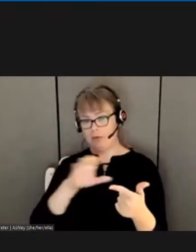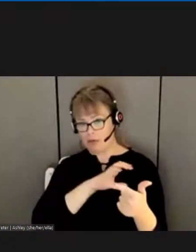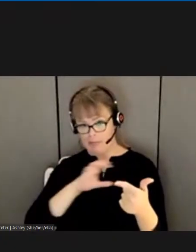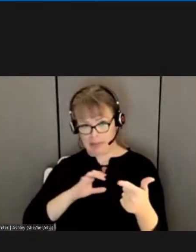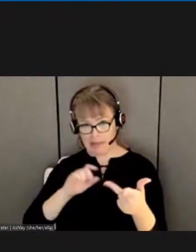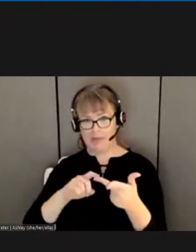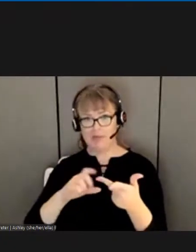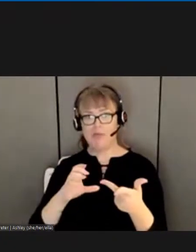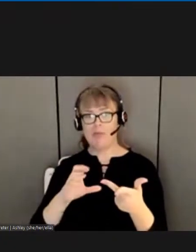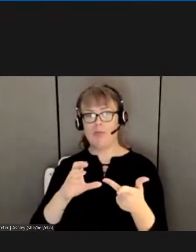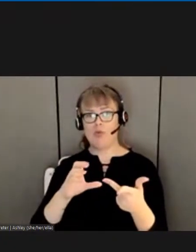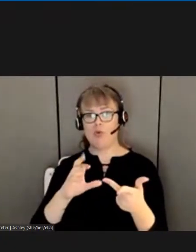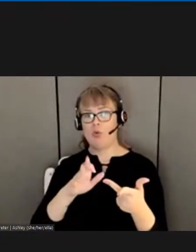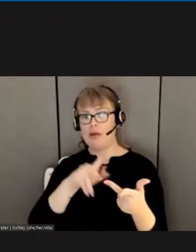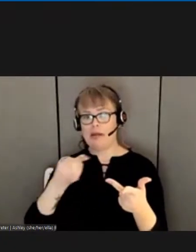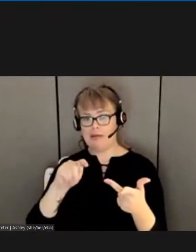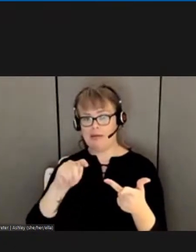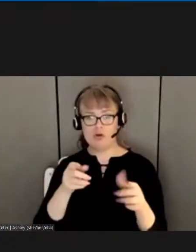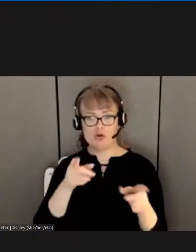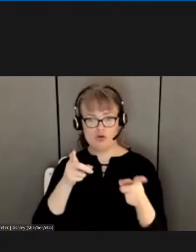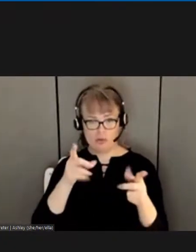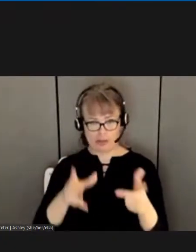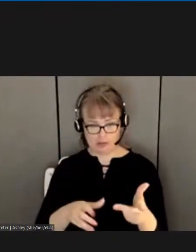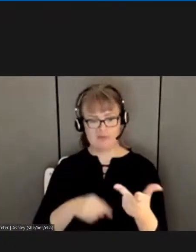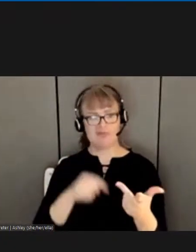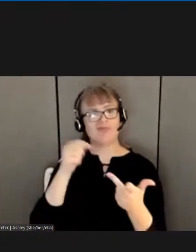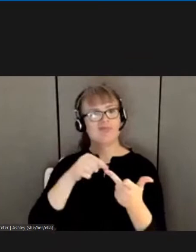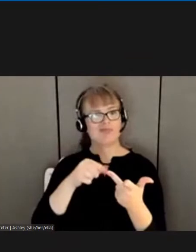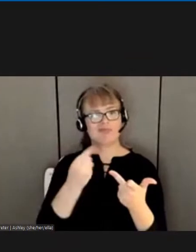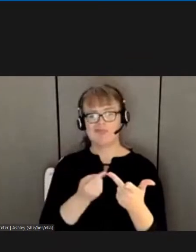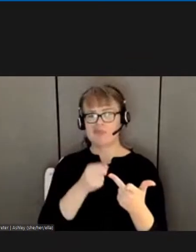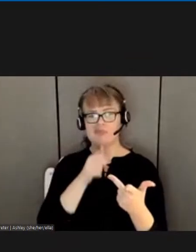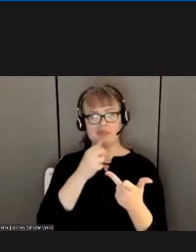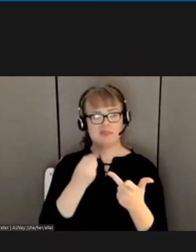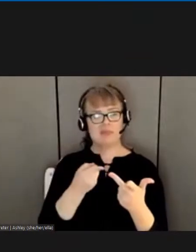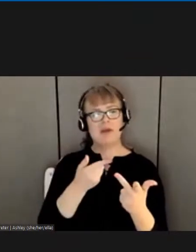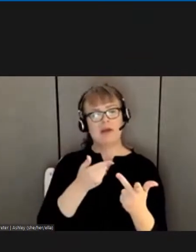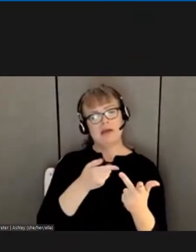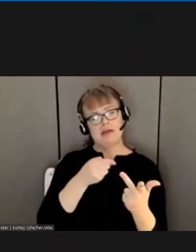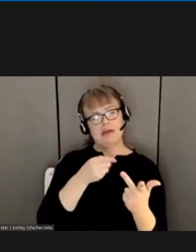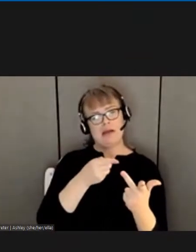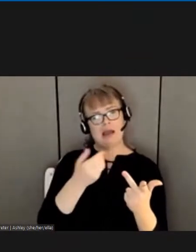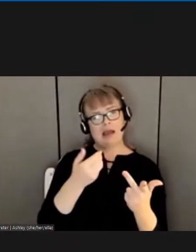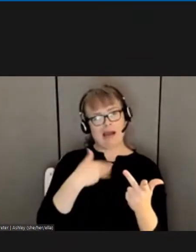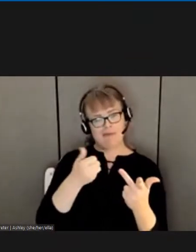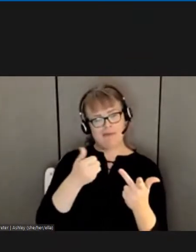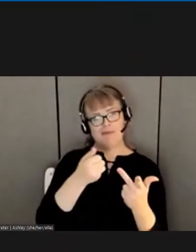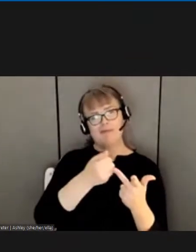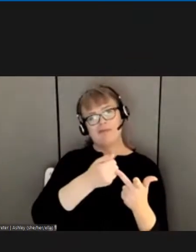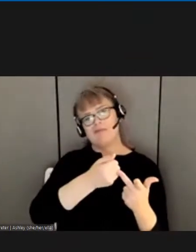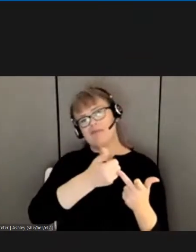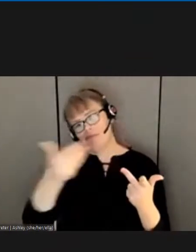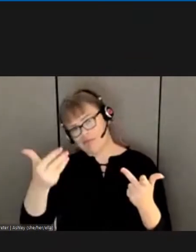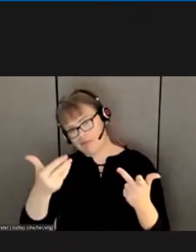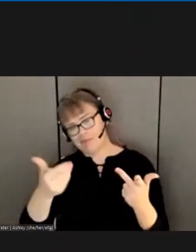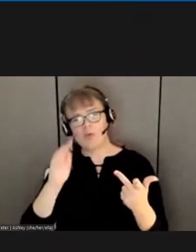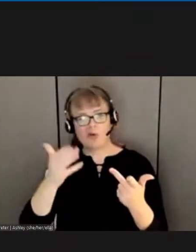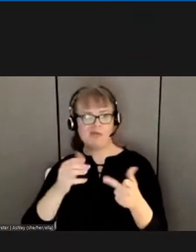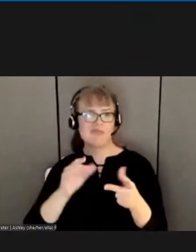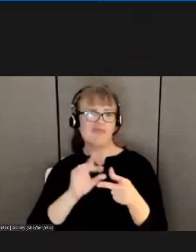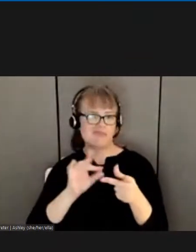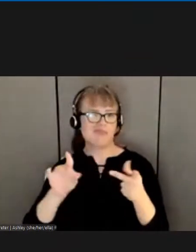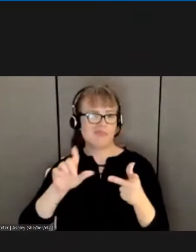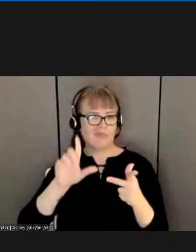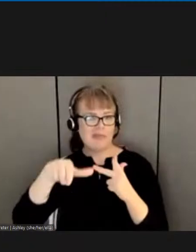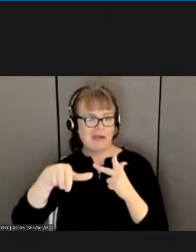their officers have been planning their approach negotiations for the individual crafts which they'll talk about more later and up to date and president